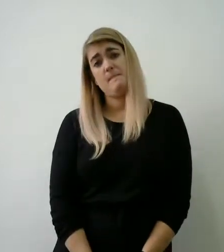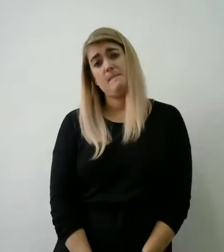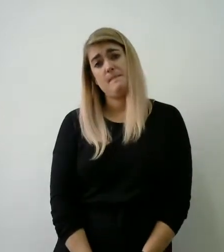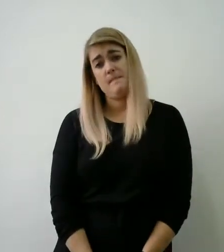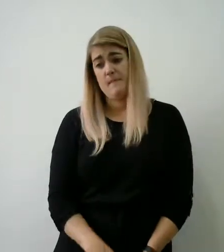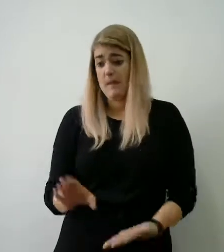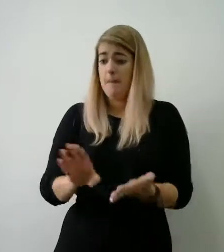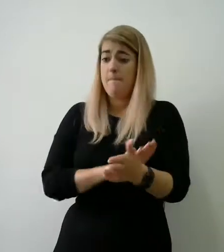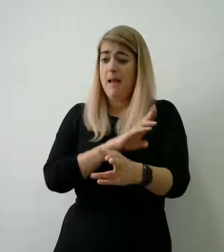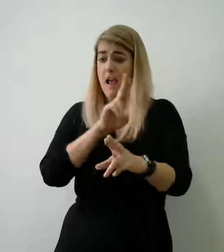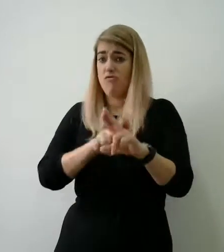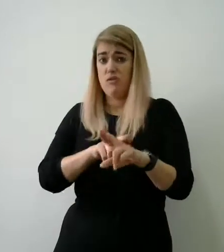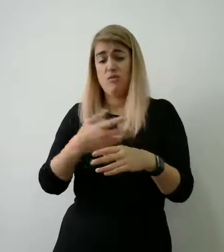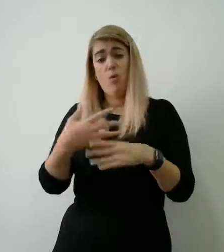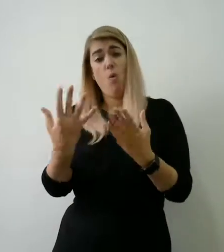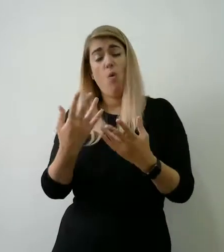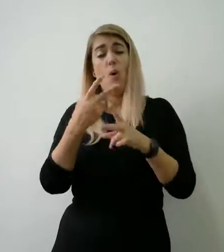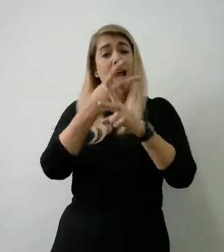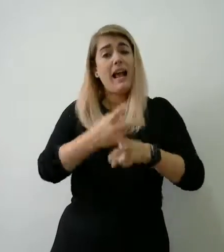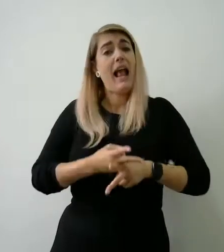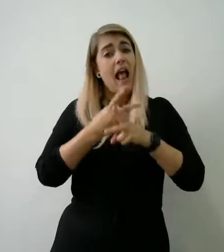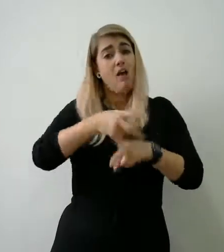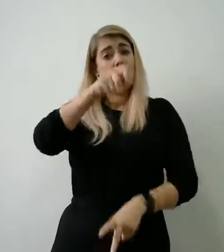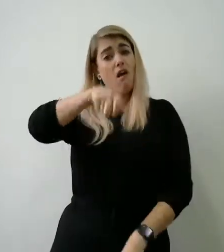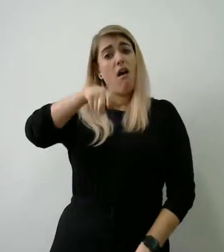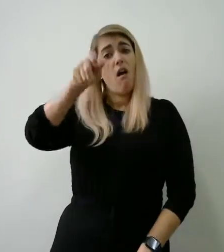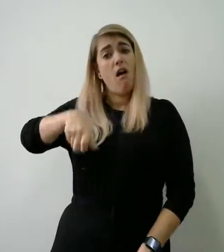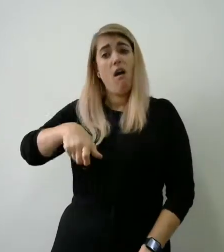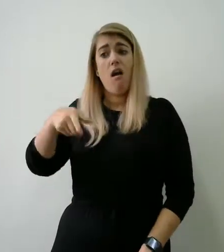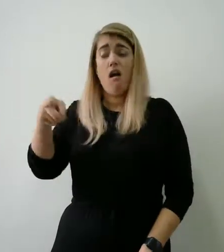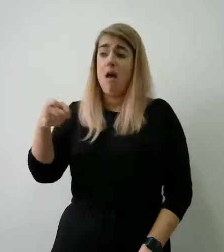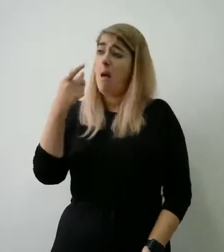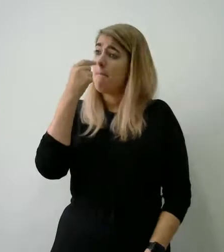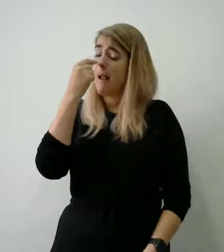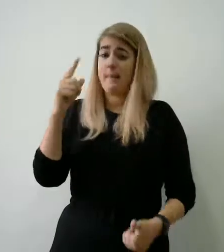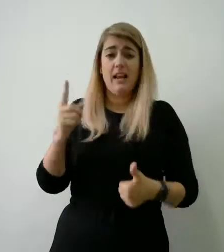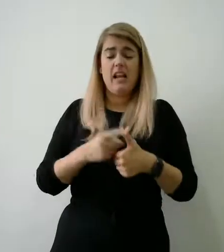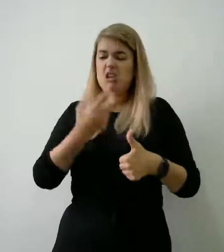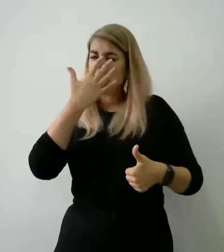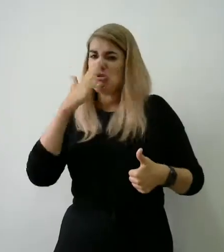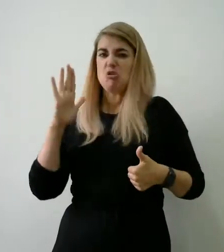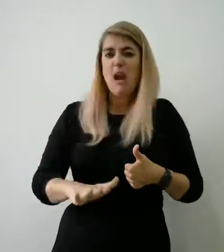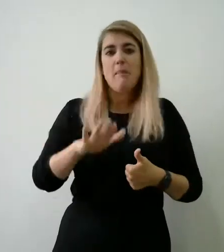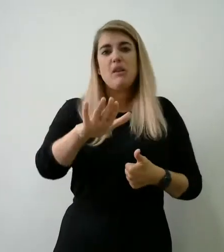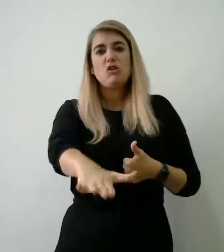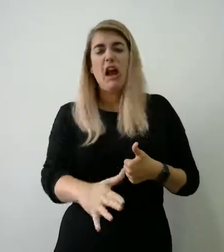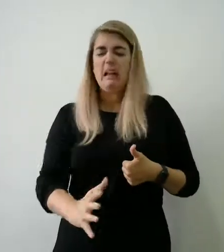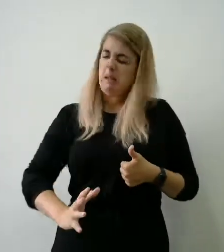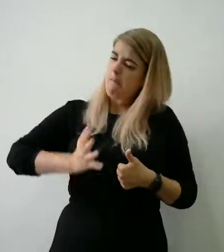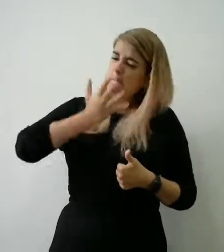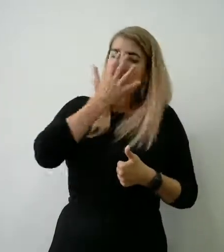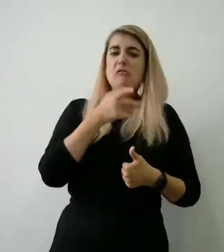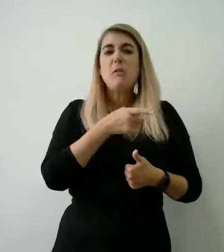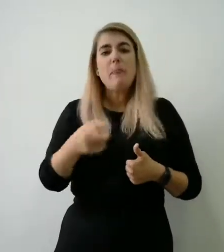or carers may 9. Consistently shame, humiliate or fratting a child 10.